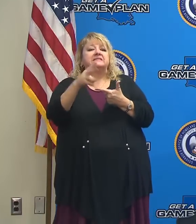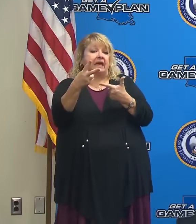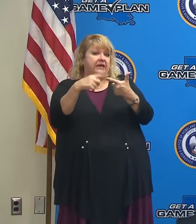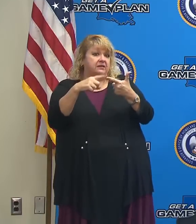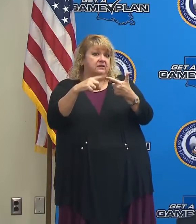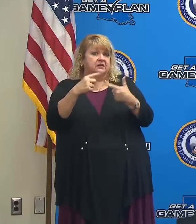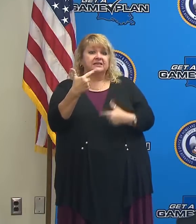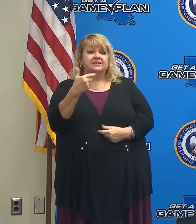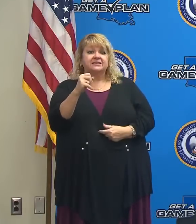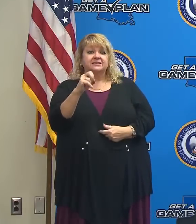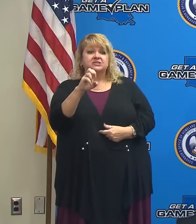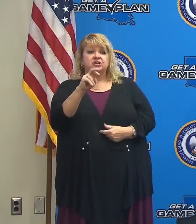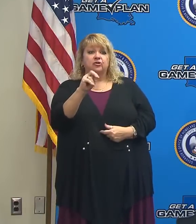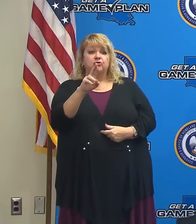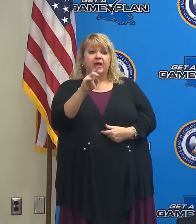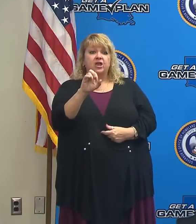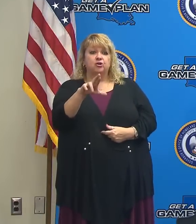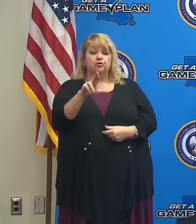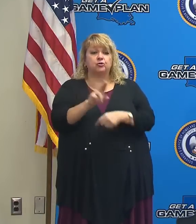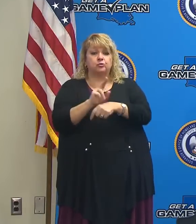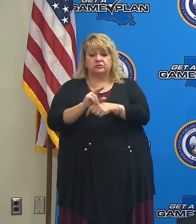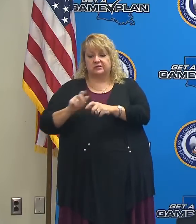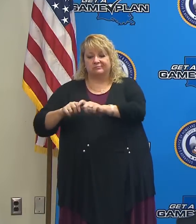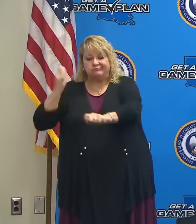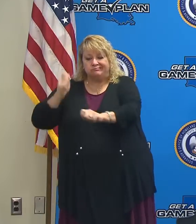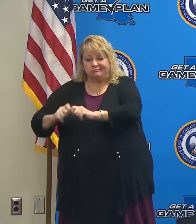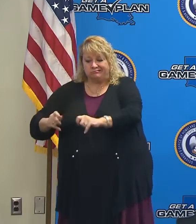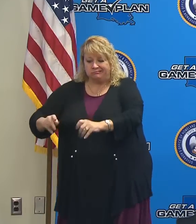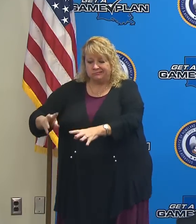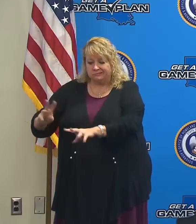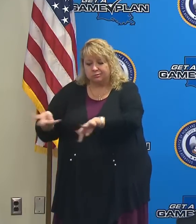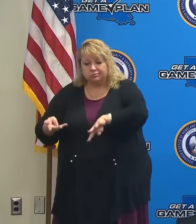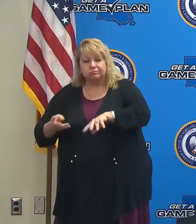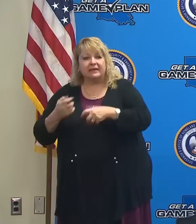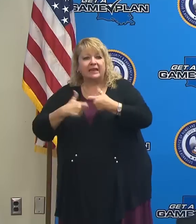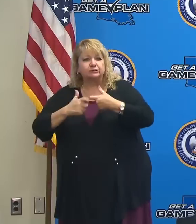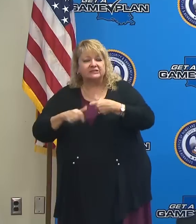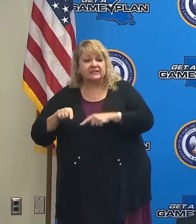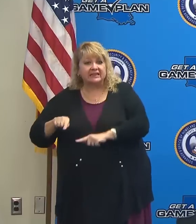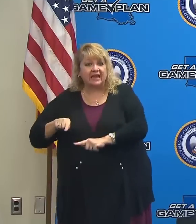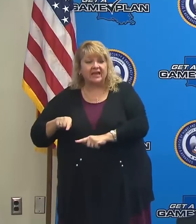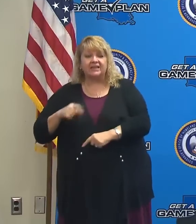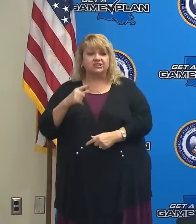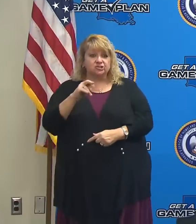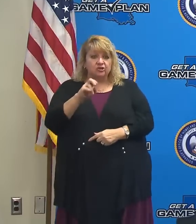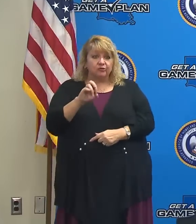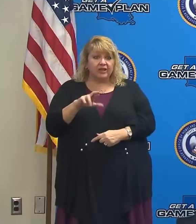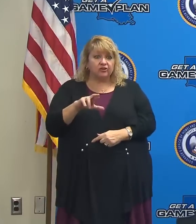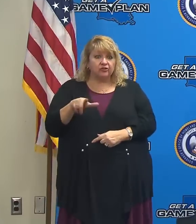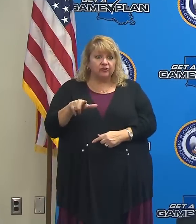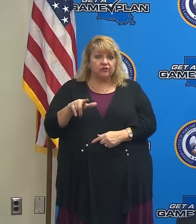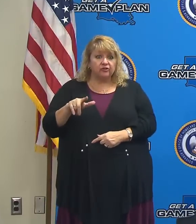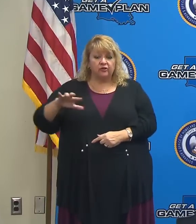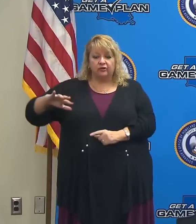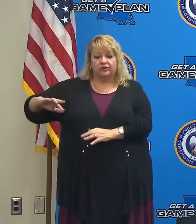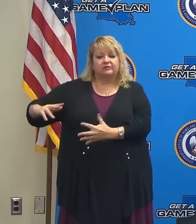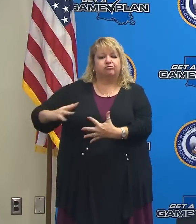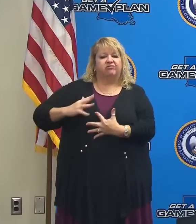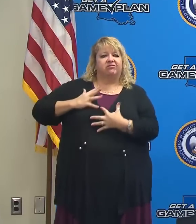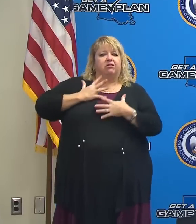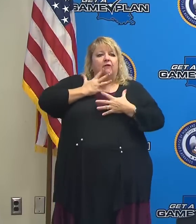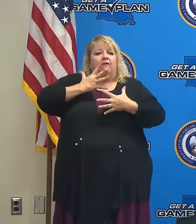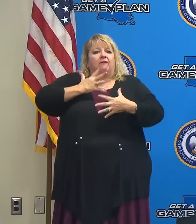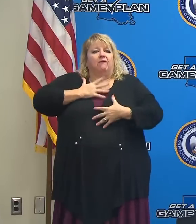During last storm season, had nine deaths from carbon monoxide related to unsafe generator usage.